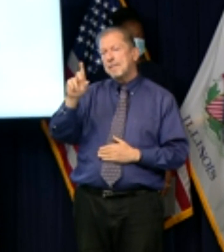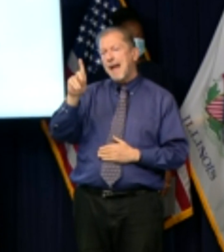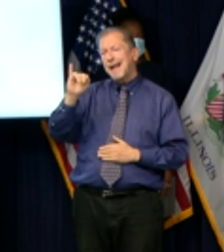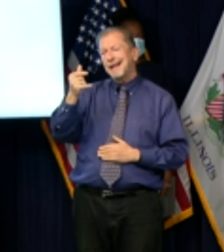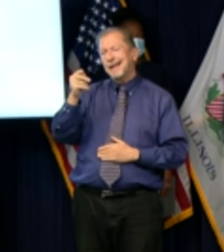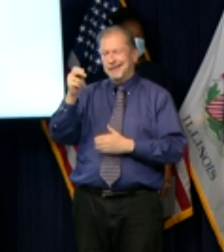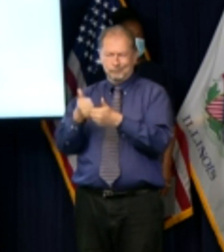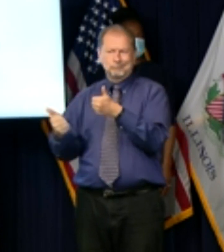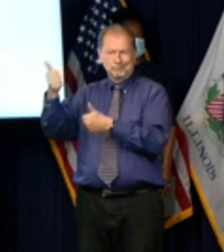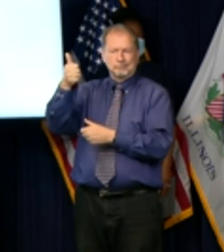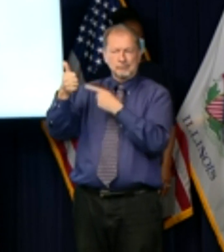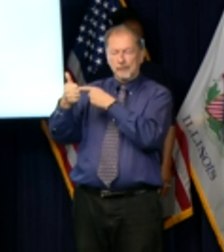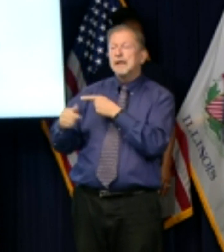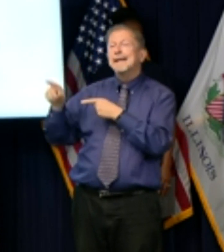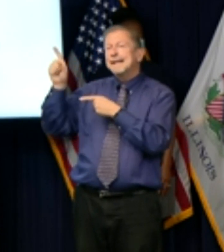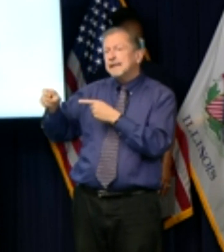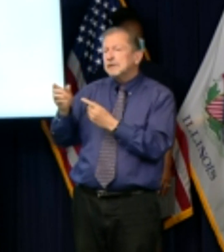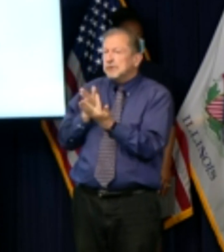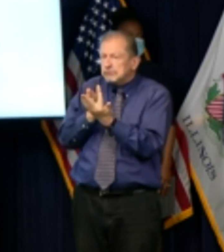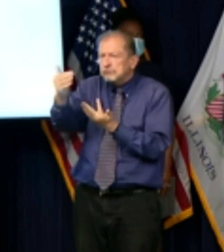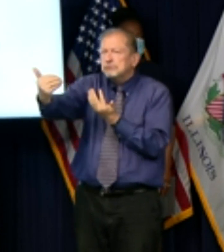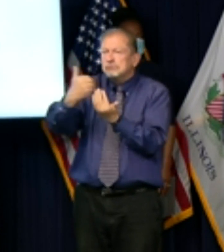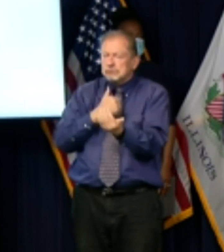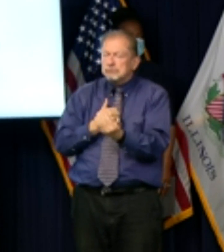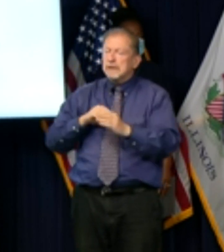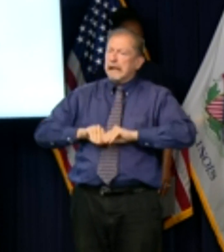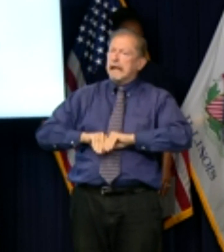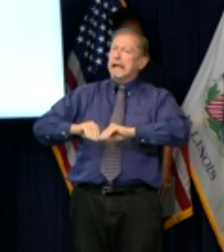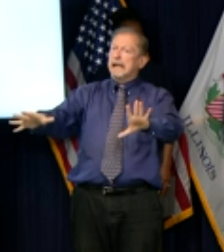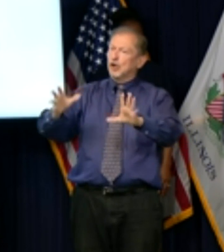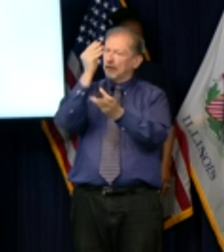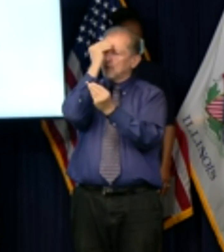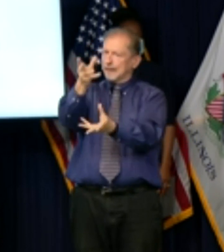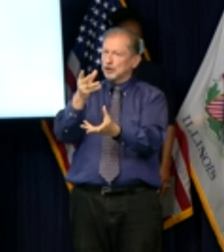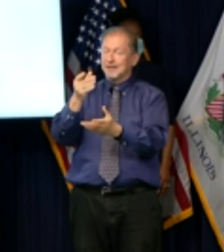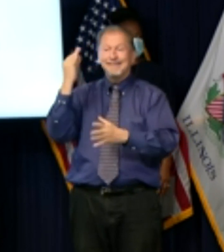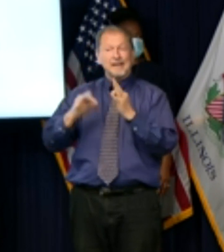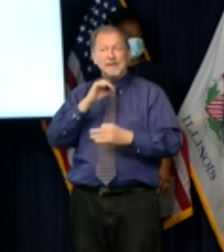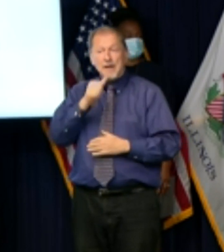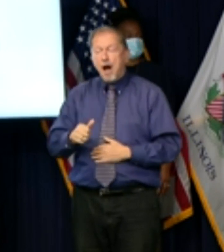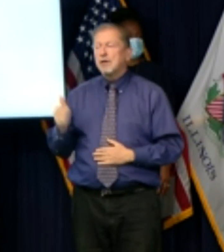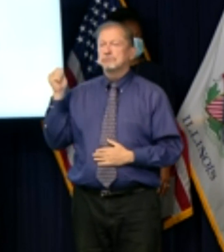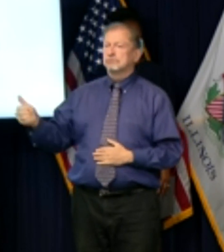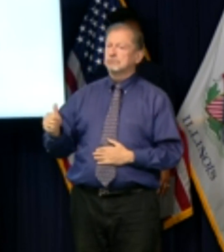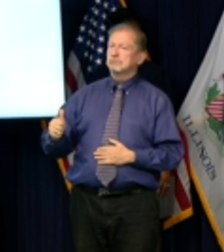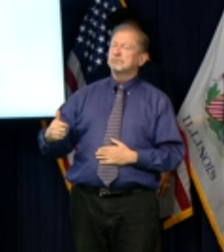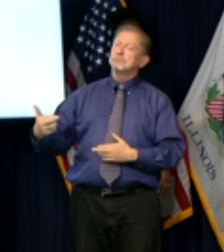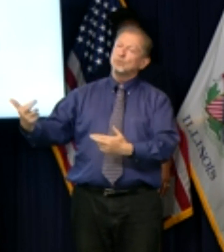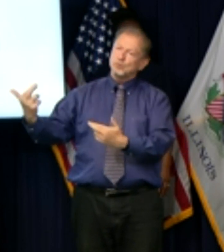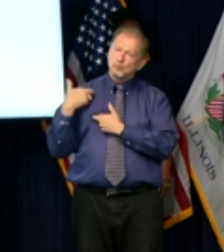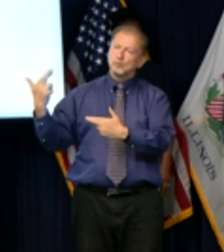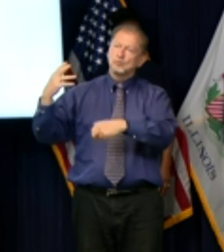to that level of transparency then the time has come for him to resign as speaker